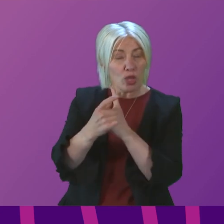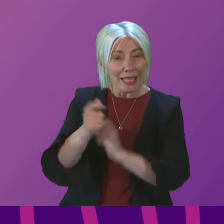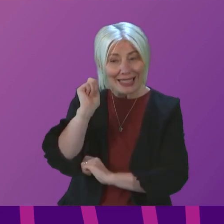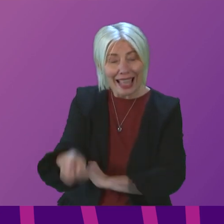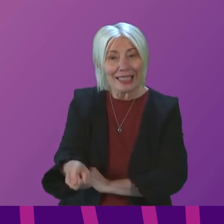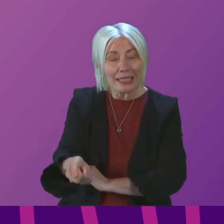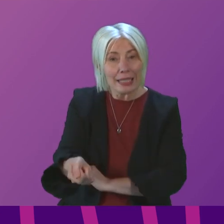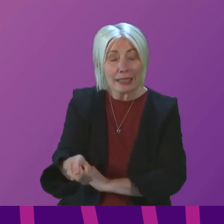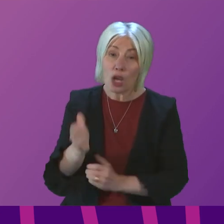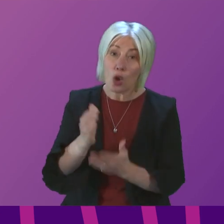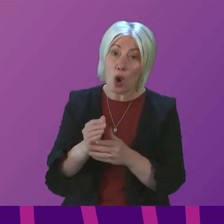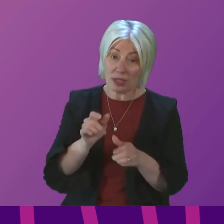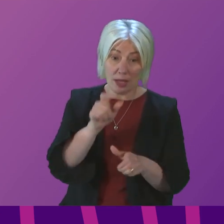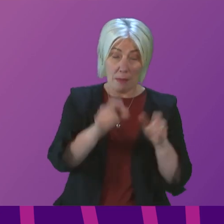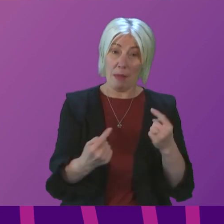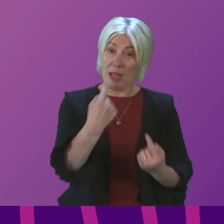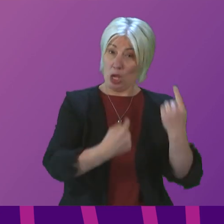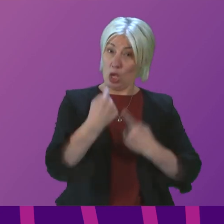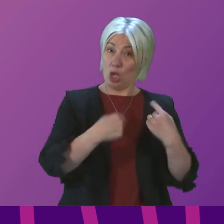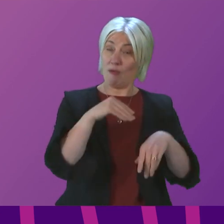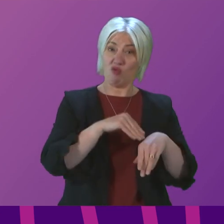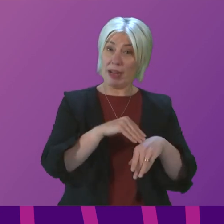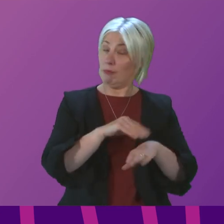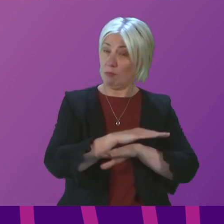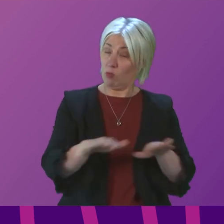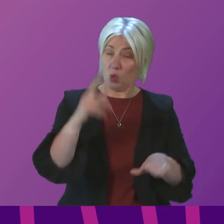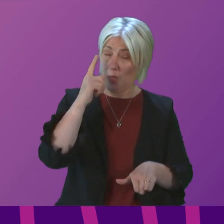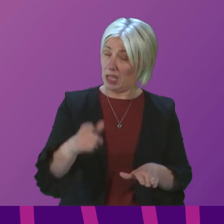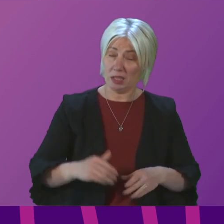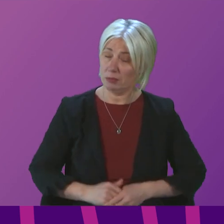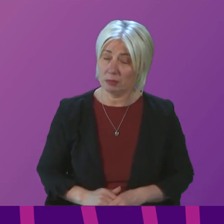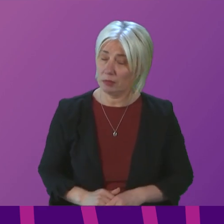assure her, the victims of crimes that I speak to don't. First Minister.